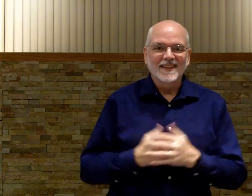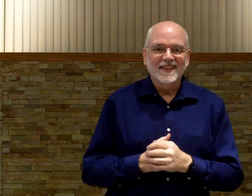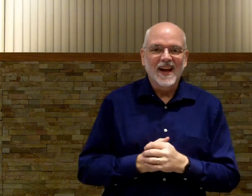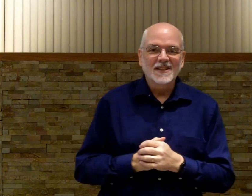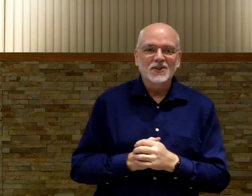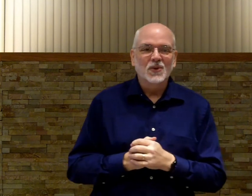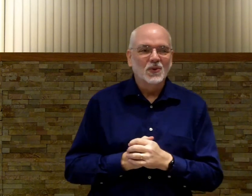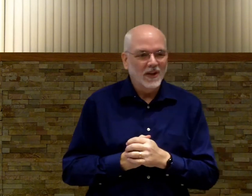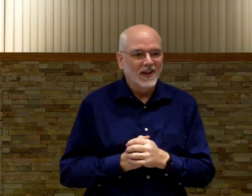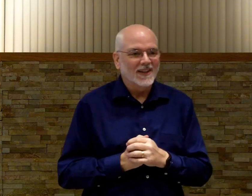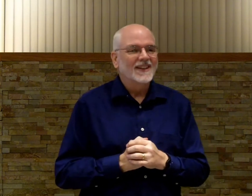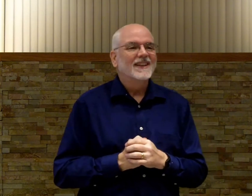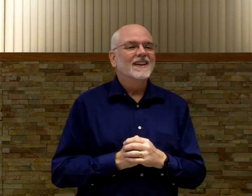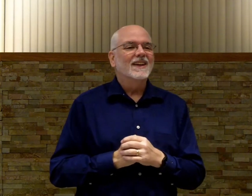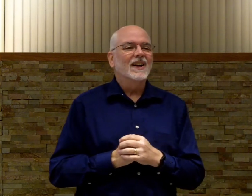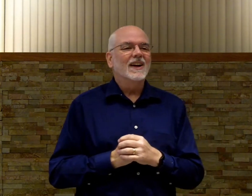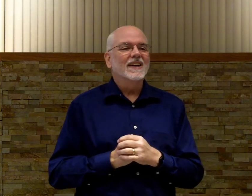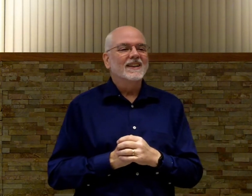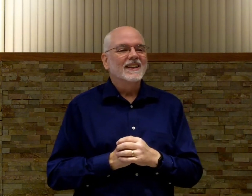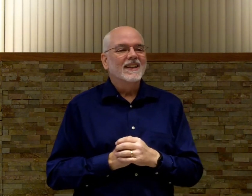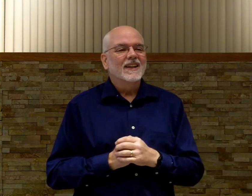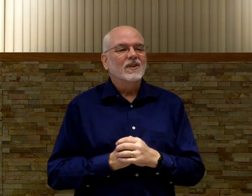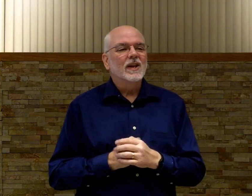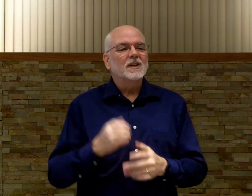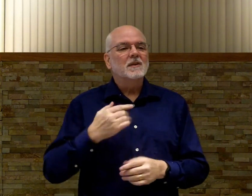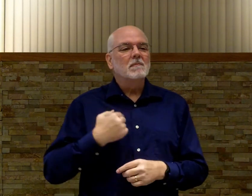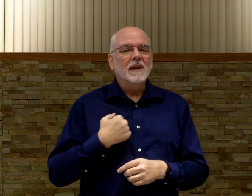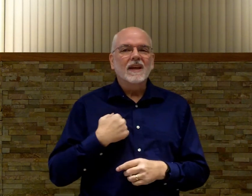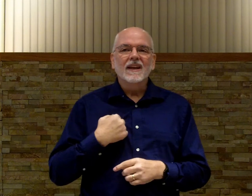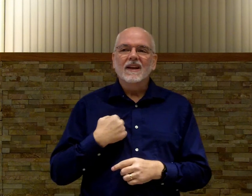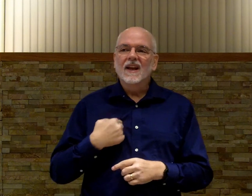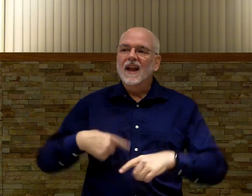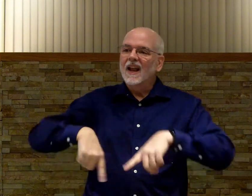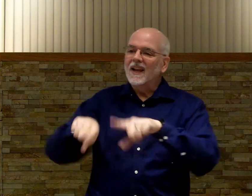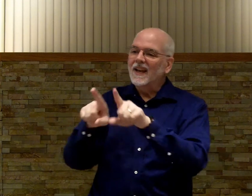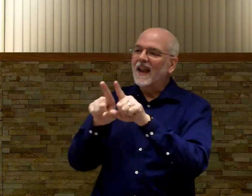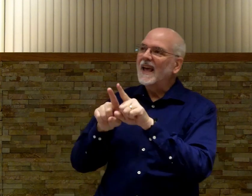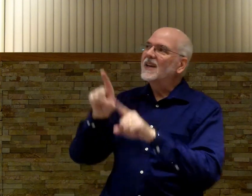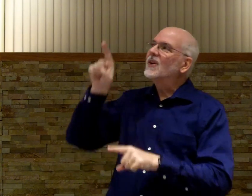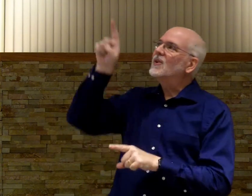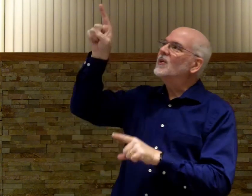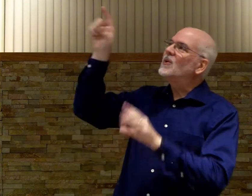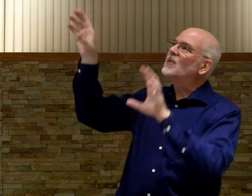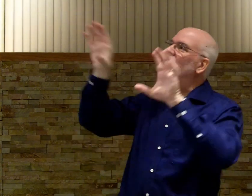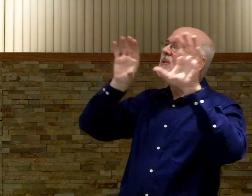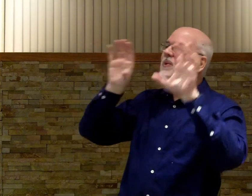That's thrill. All right? Thrills me like you do.